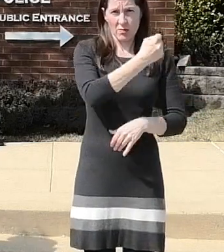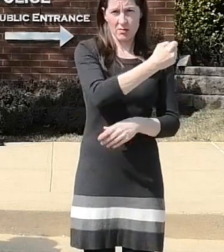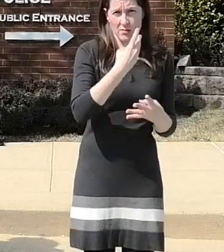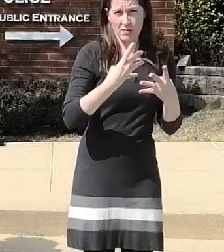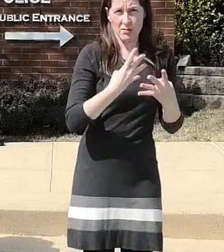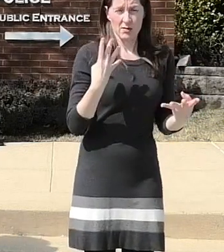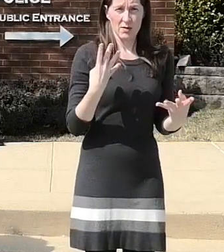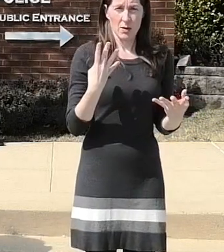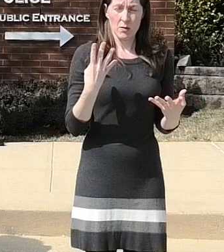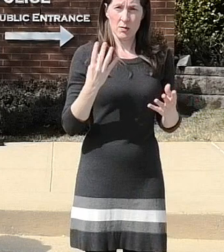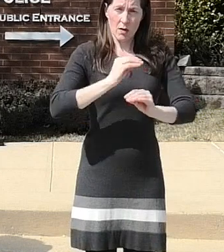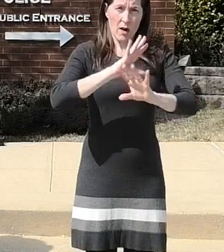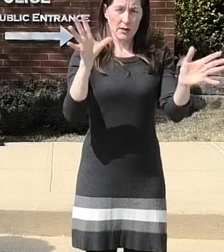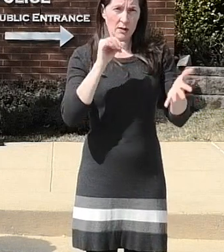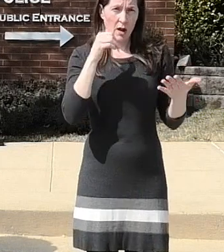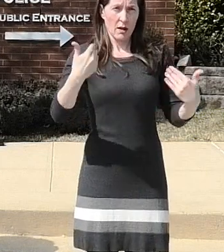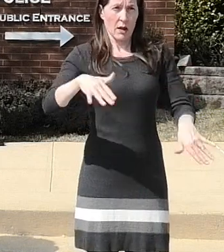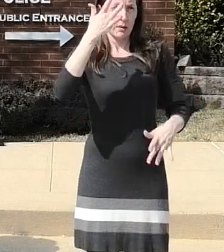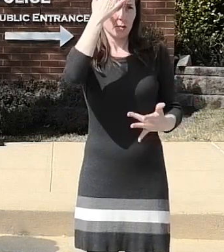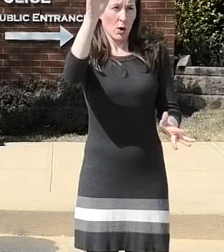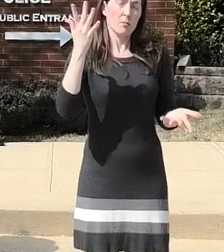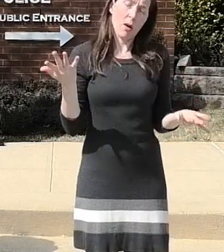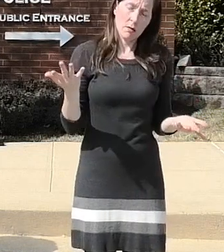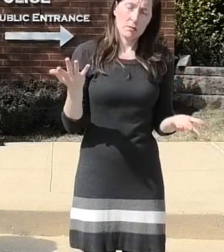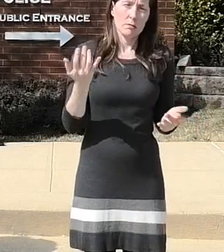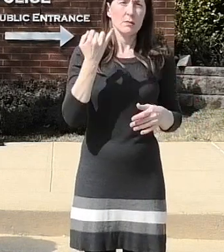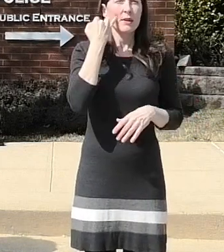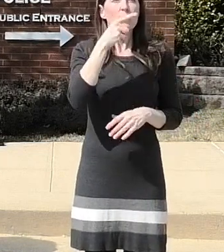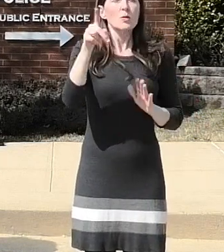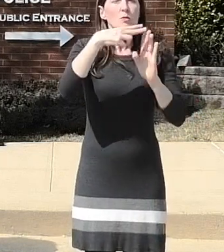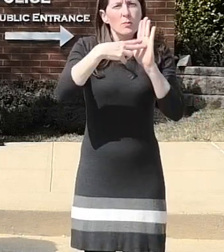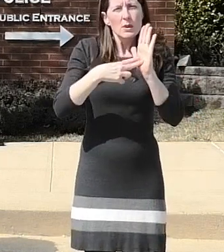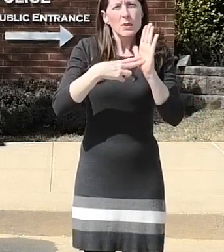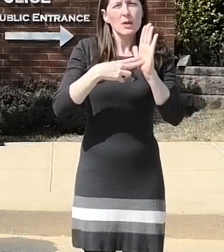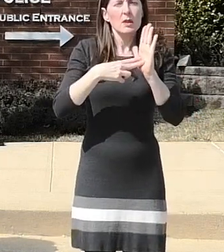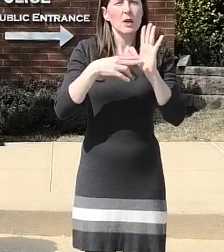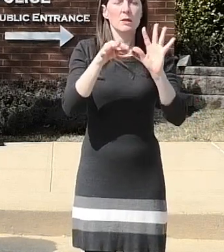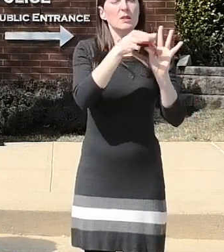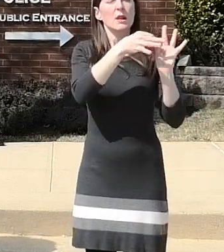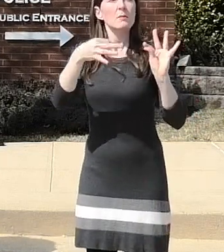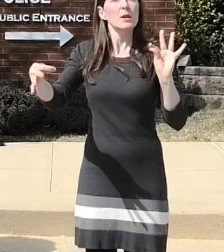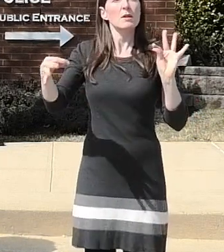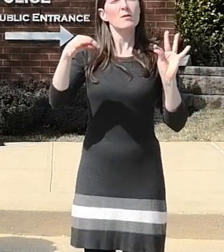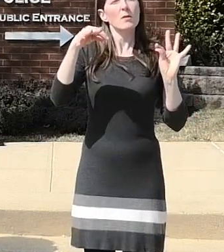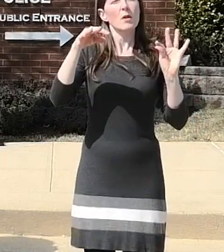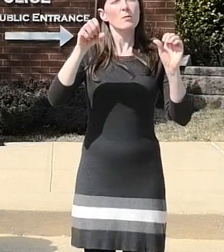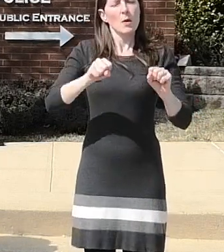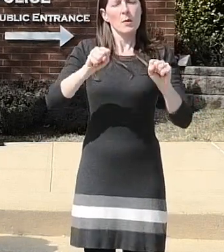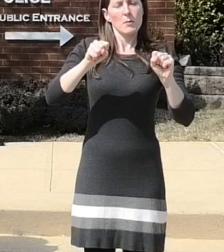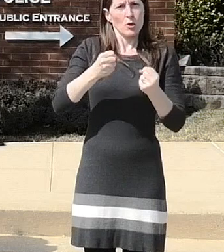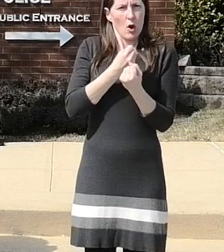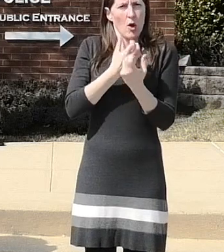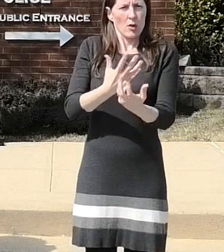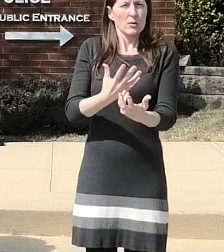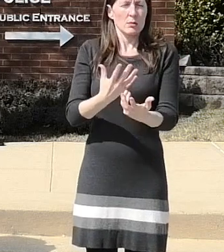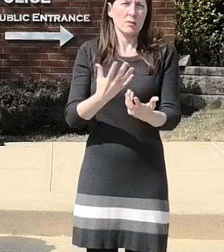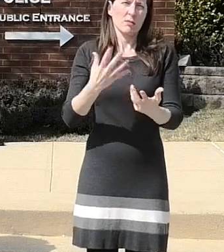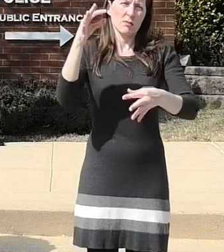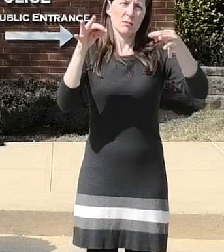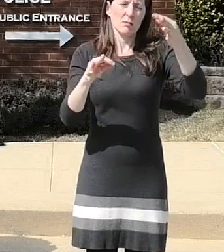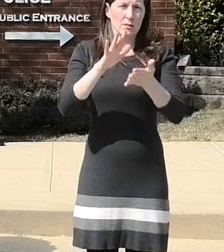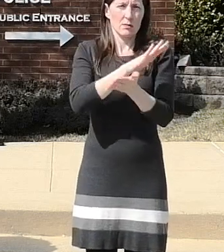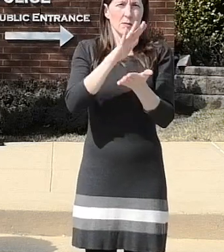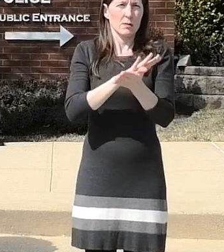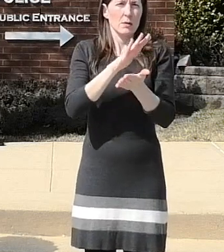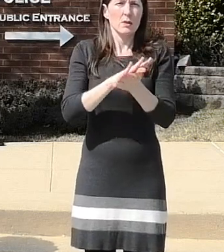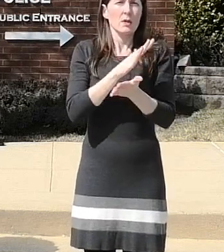that didn't pay off but if you read the the probable cause the statement of probable cause it's about 17 pages long it goes into detail about some of the things that they were able